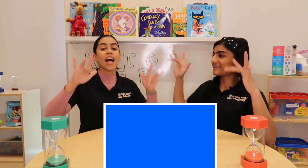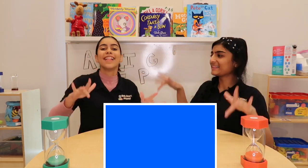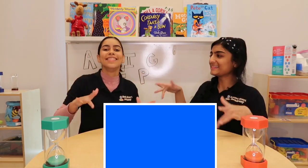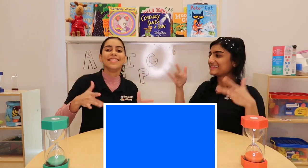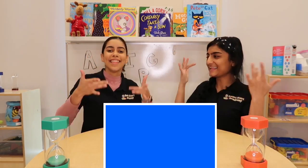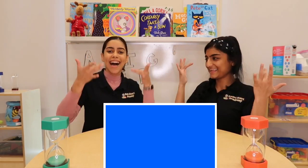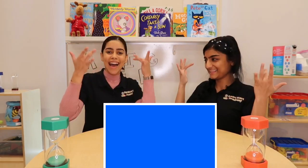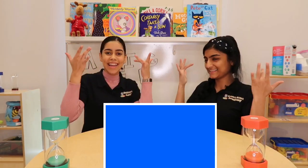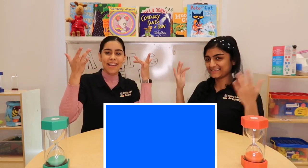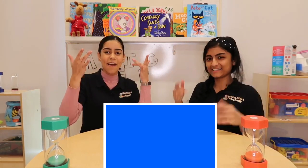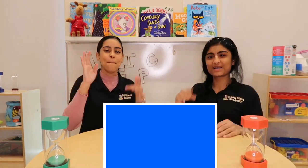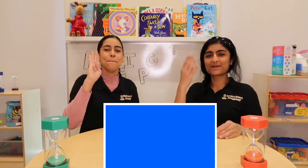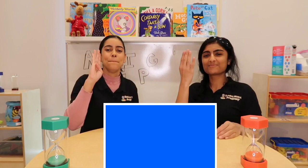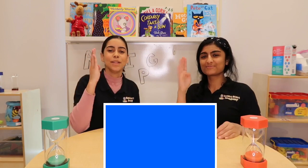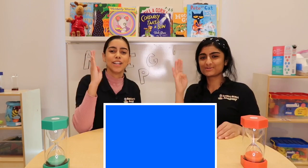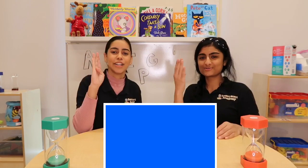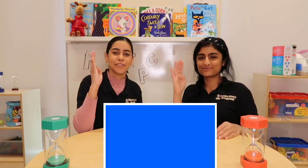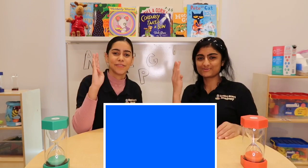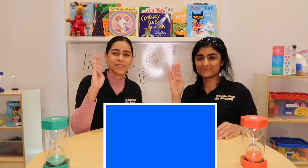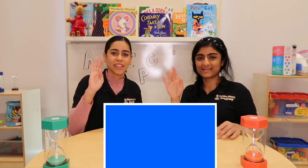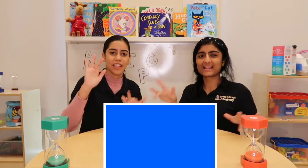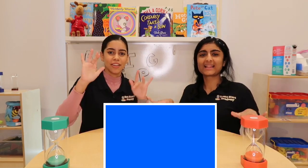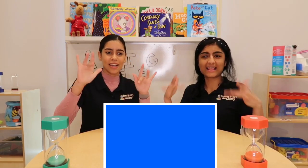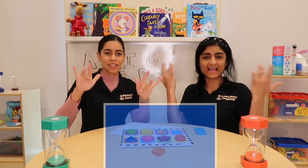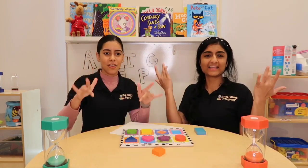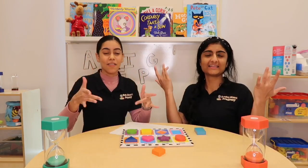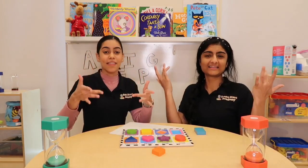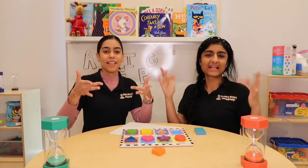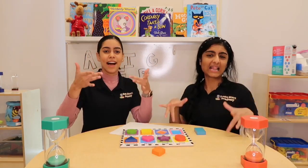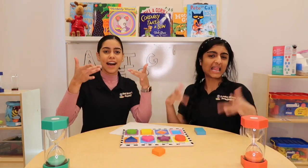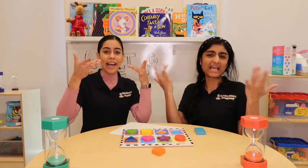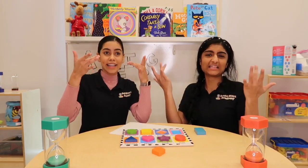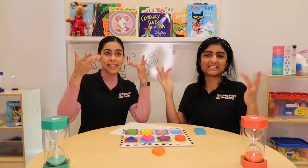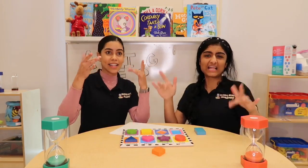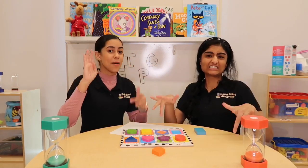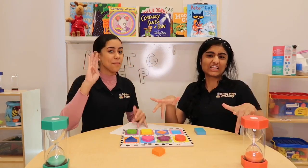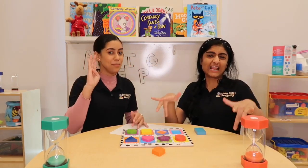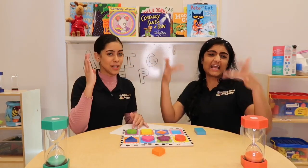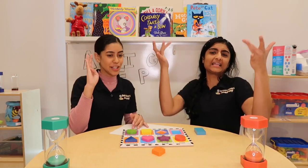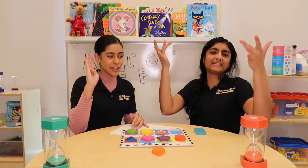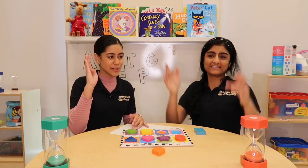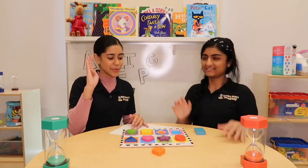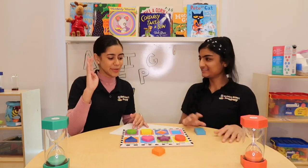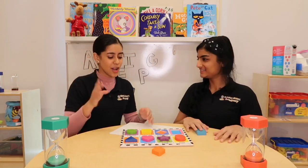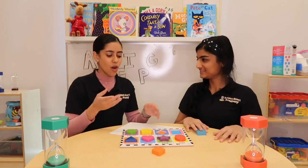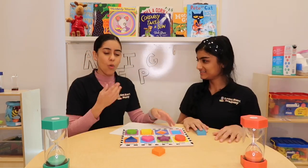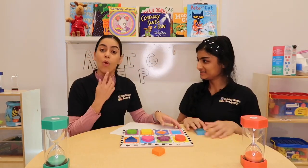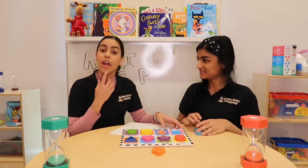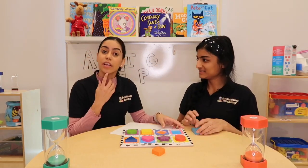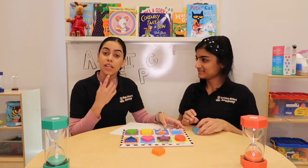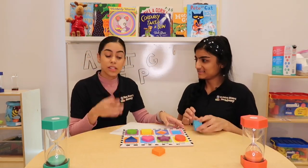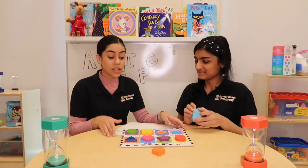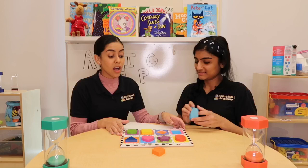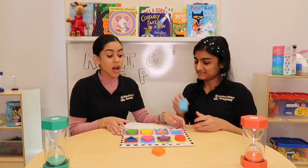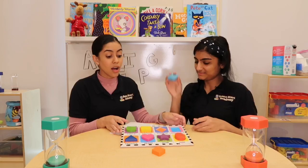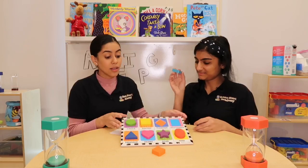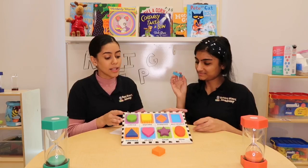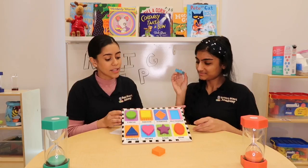Light blue. Light Can you guys go light blue. Where does it go? Let's